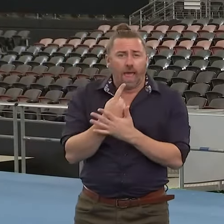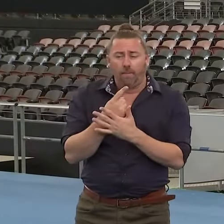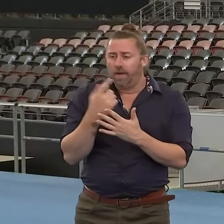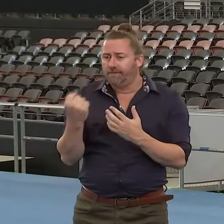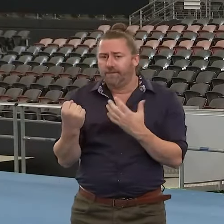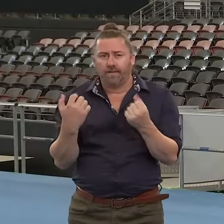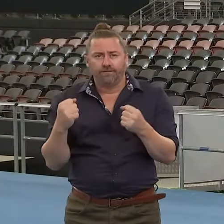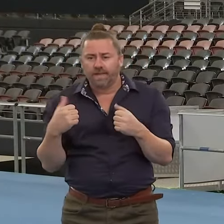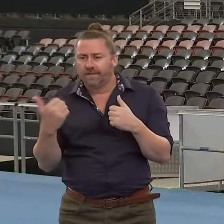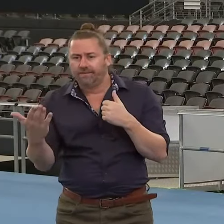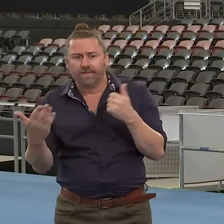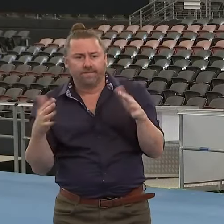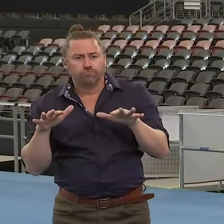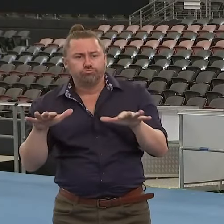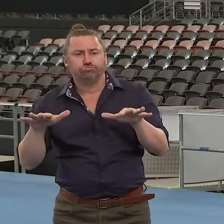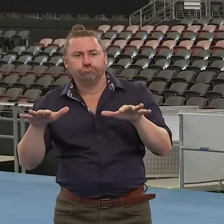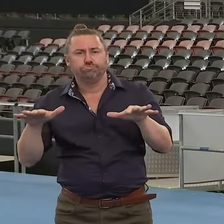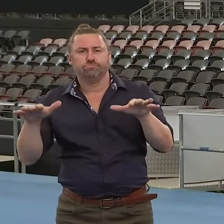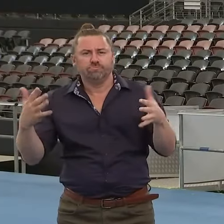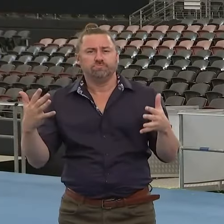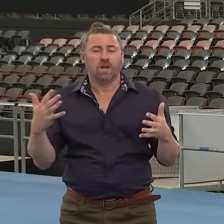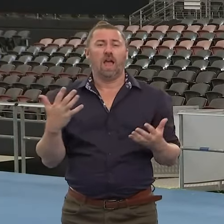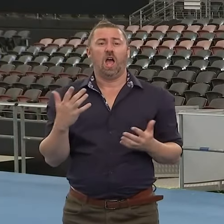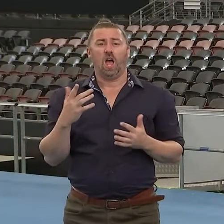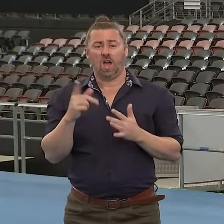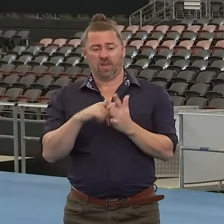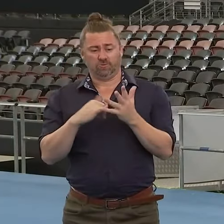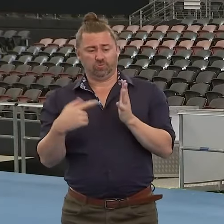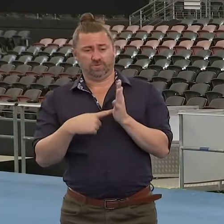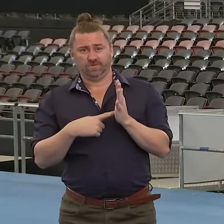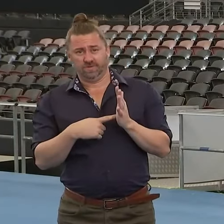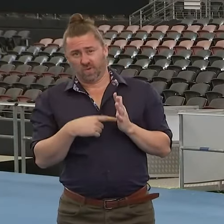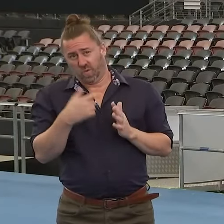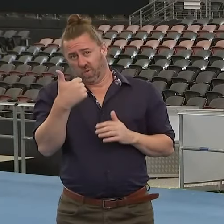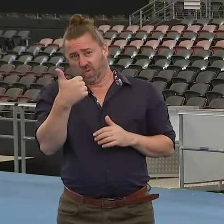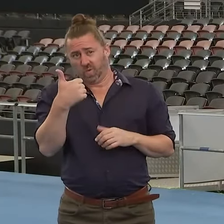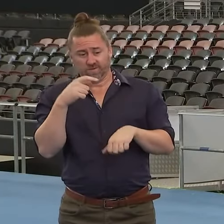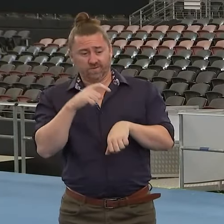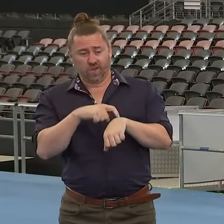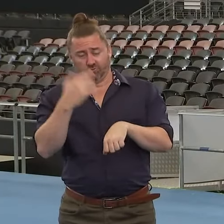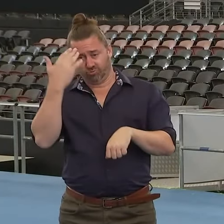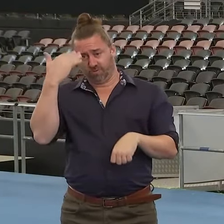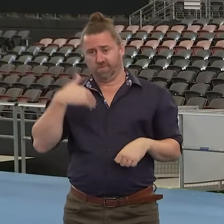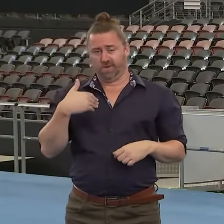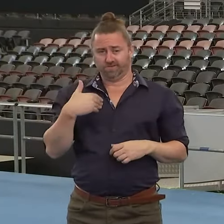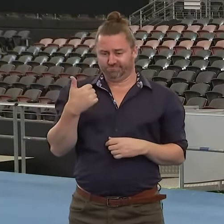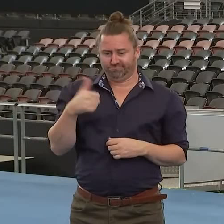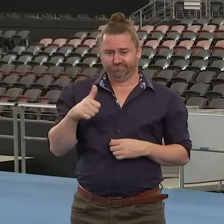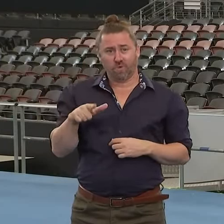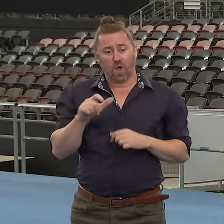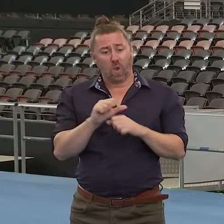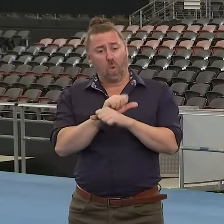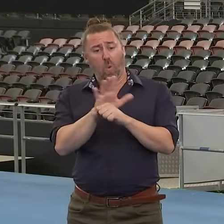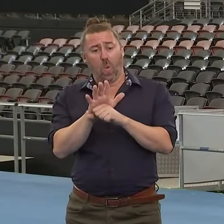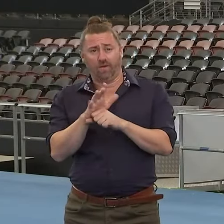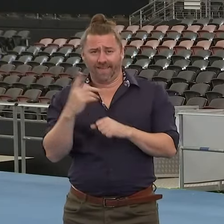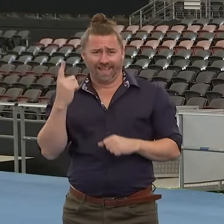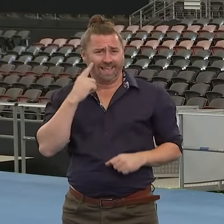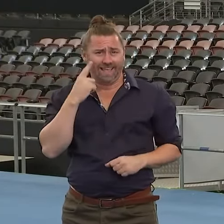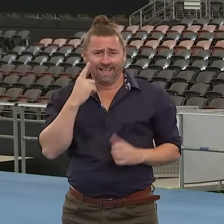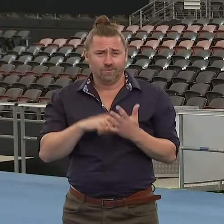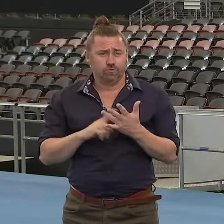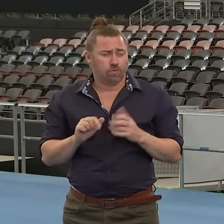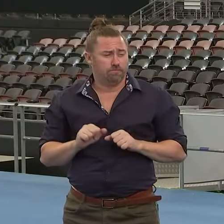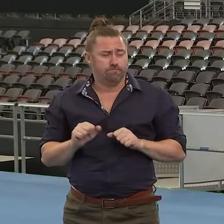what that reminds us all of is that this is a highly contagious virus. And if